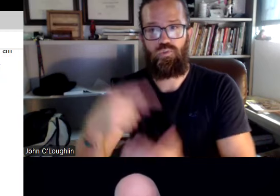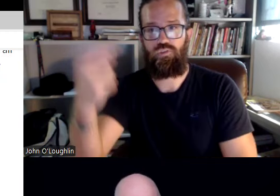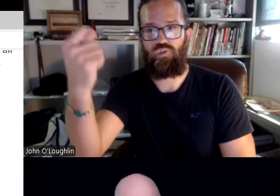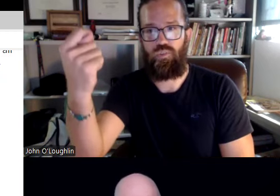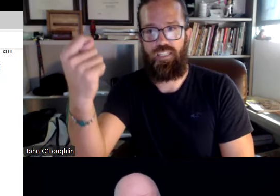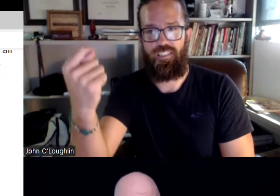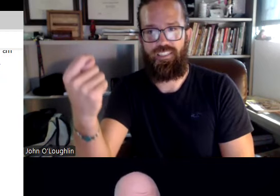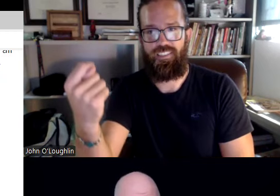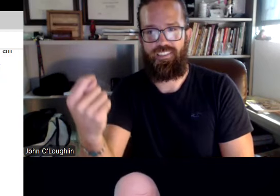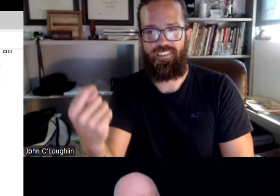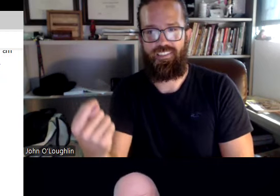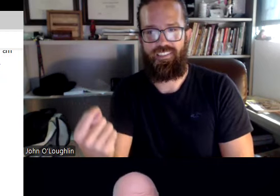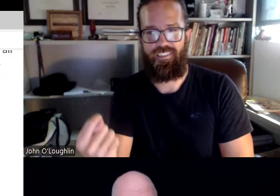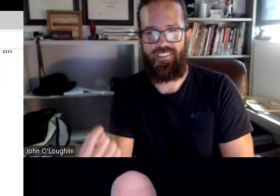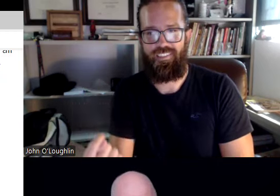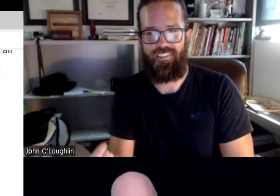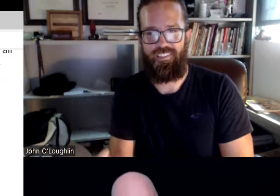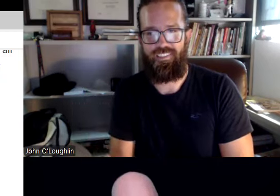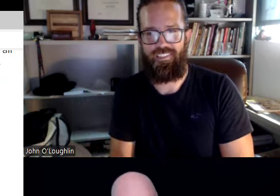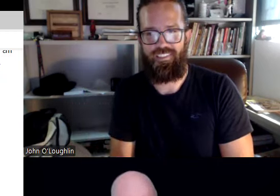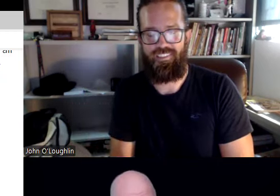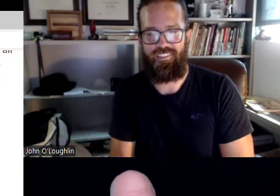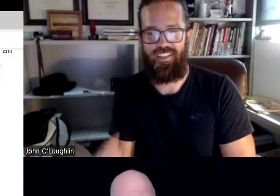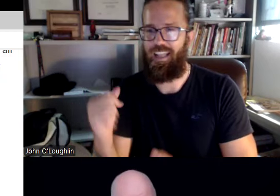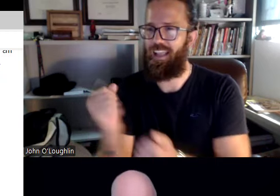homework is going to be due on Tuesdays.